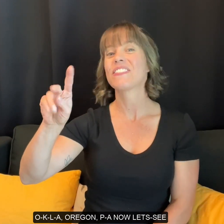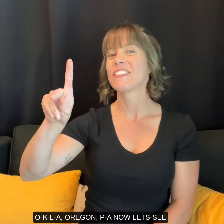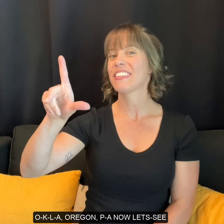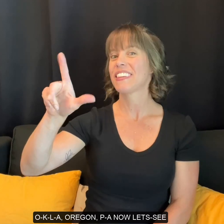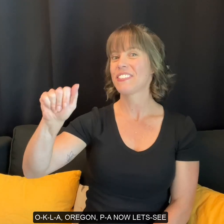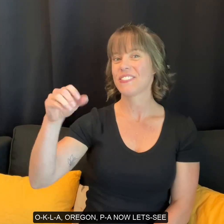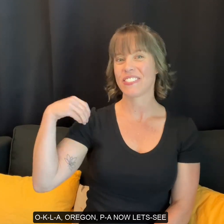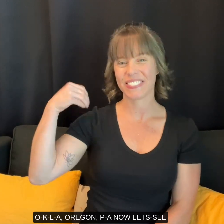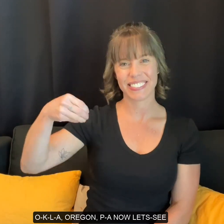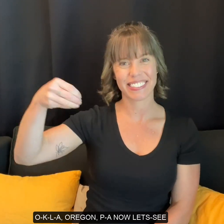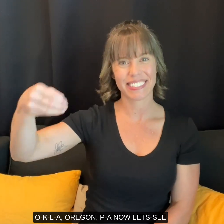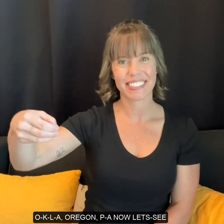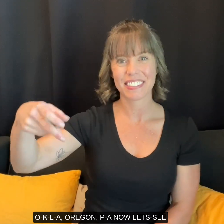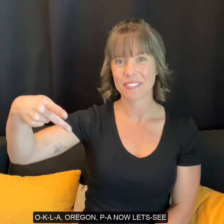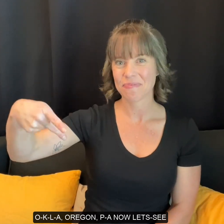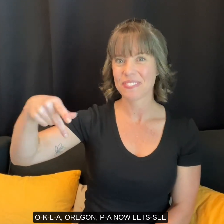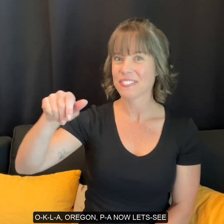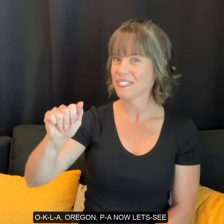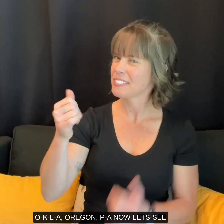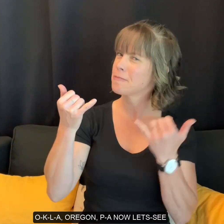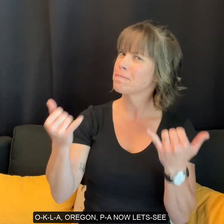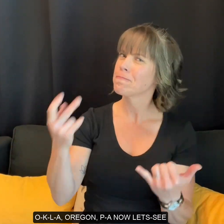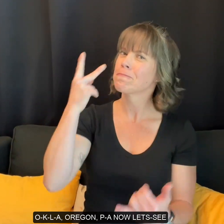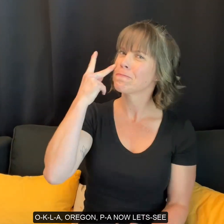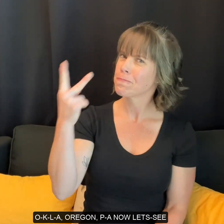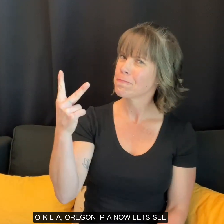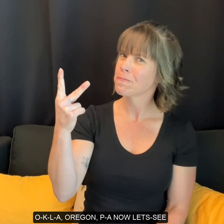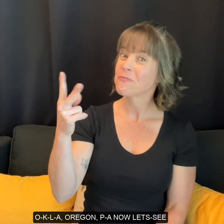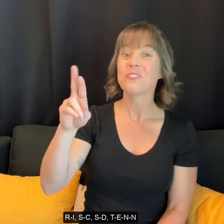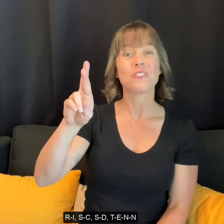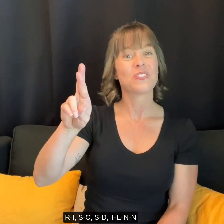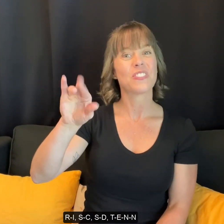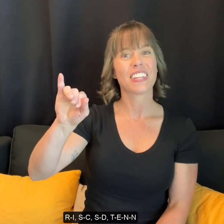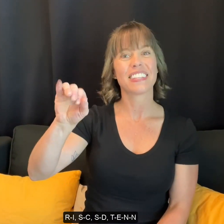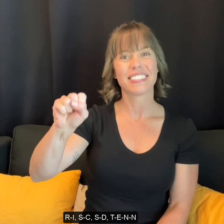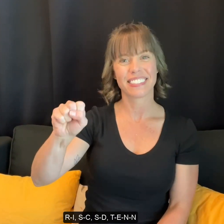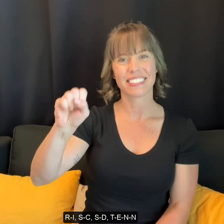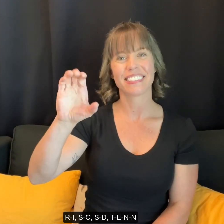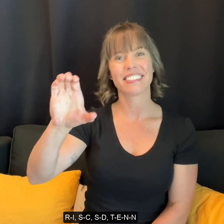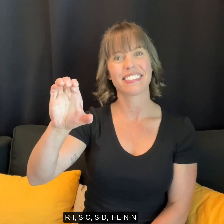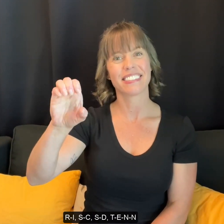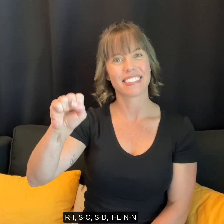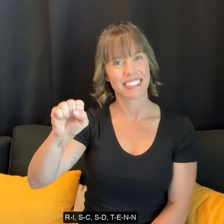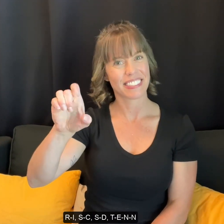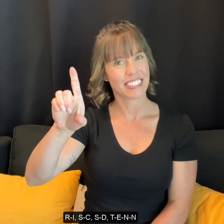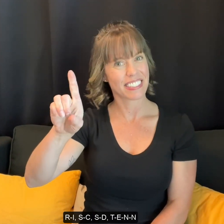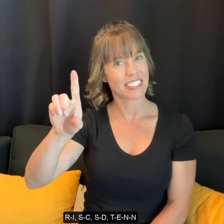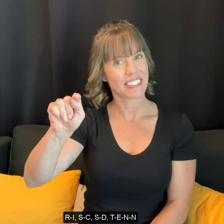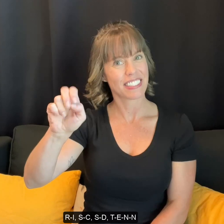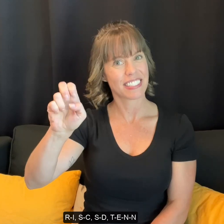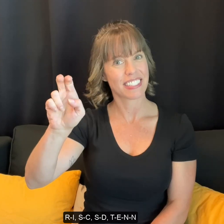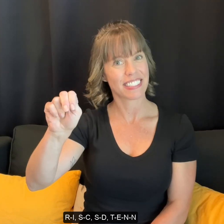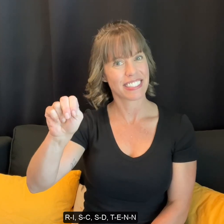Oklahoma, Aragon, Pennsylvania, now let's see. Rhode Island, South Carolina, South Dakota, Tennessee,